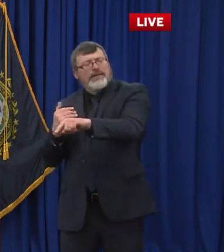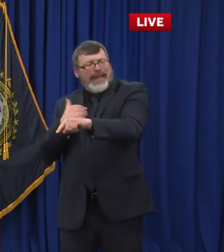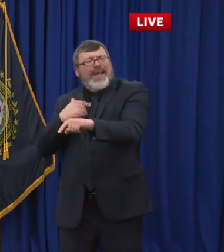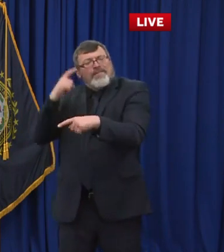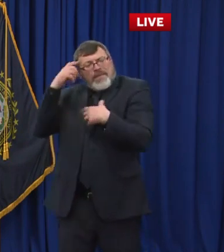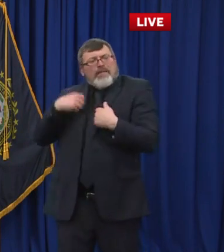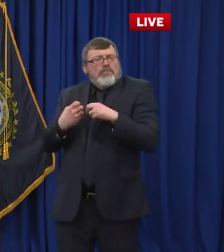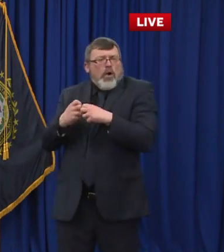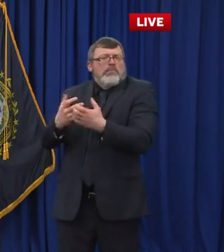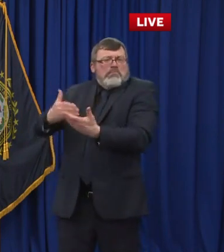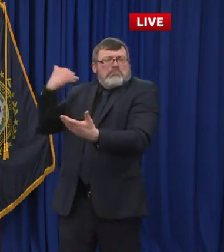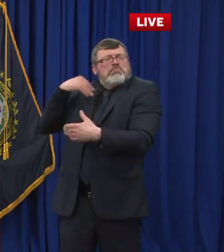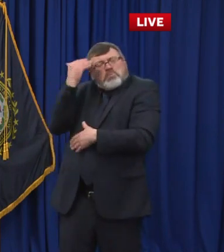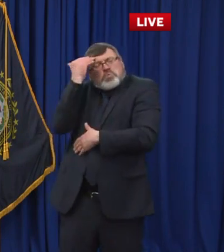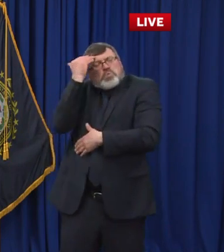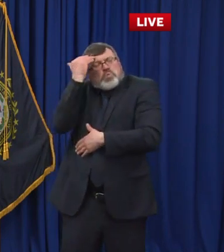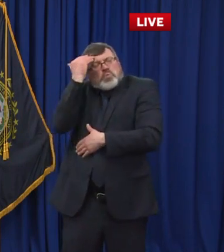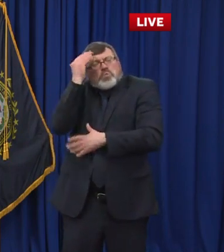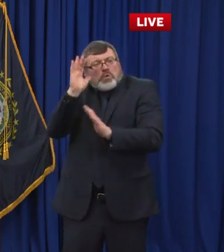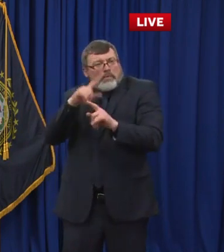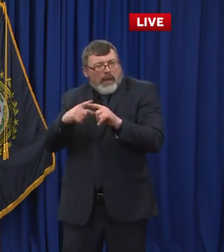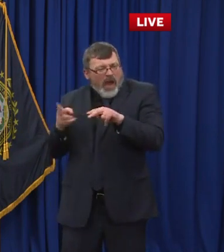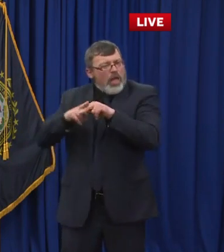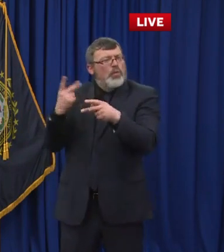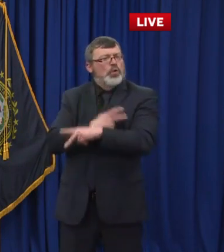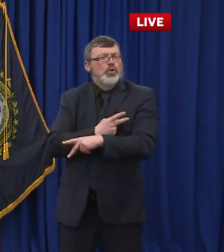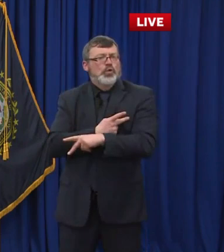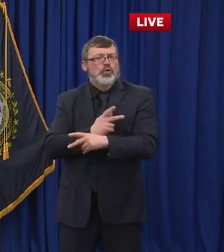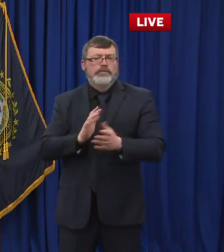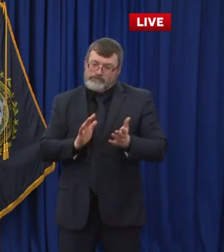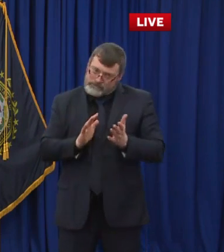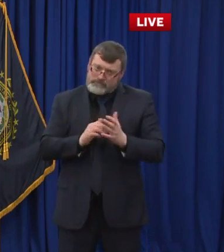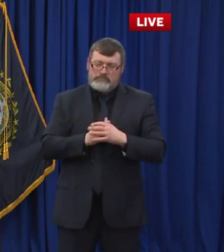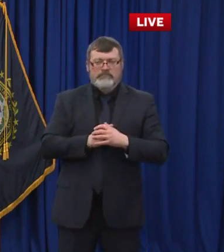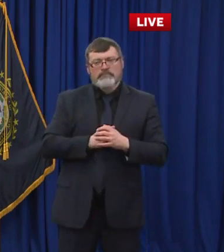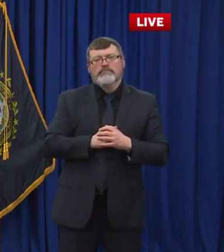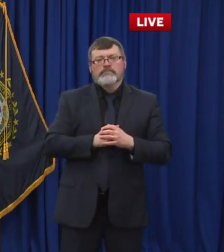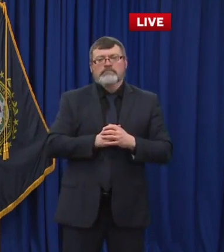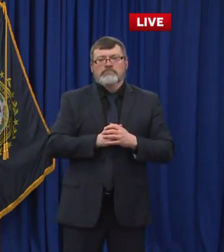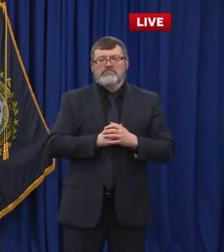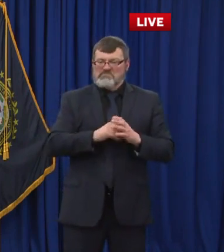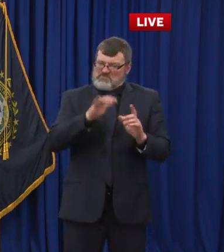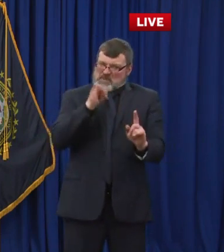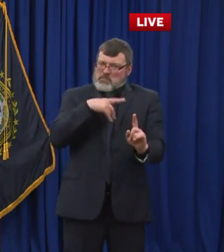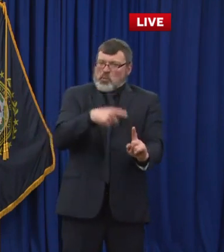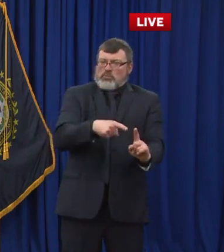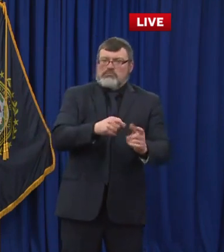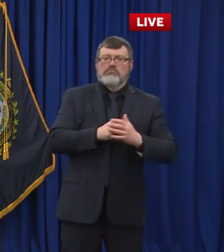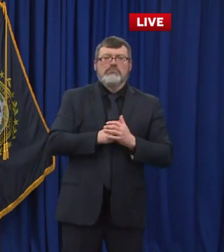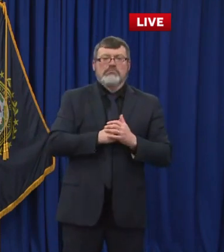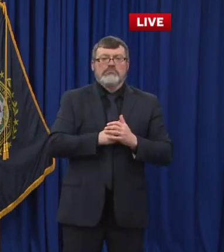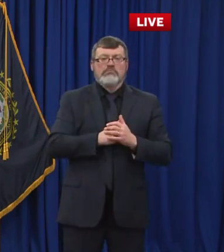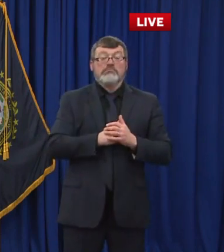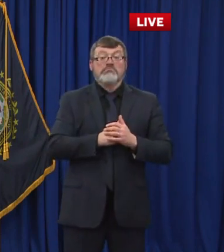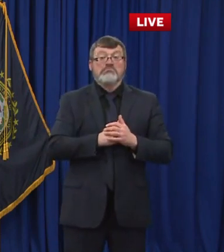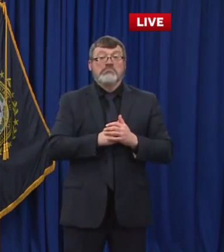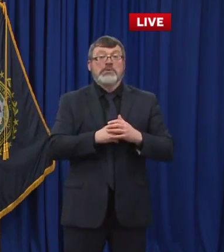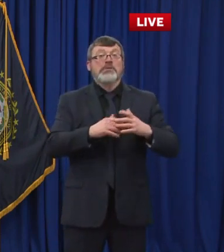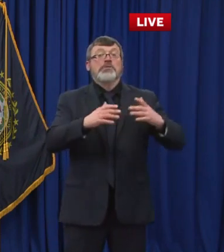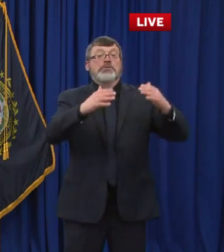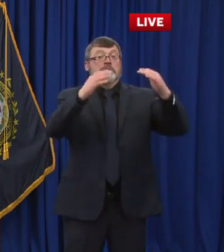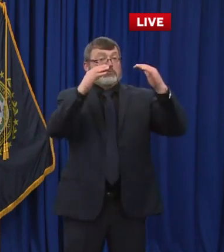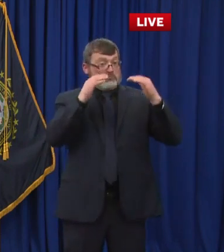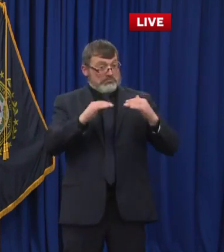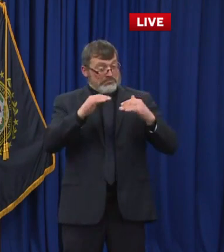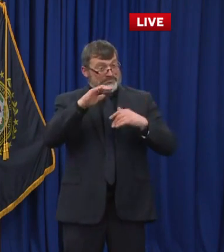these children. Um, you know, we'll continue on our path in terms of vaccinations. group two way is essentially the teachers and we were already